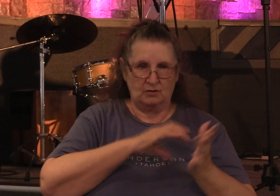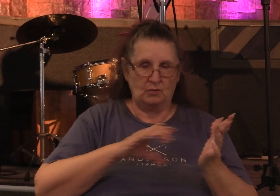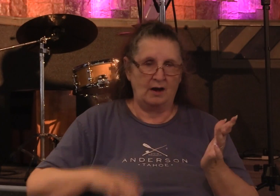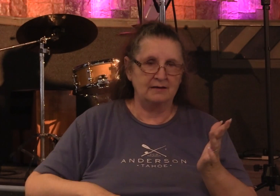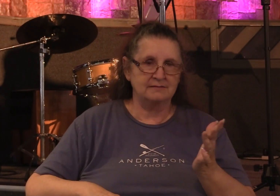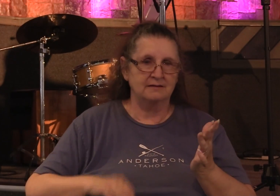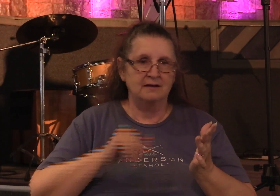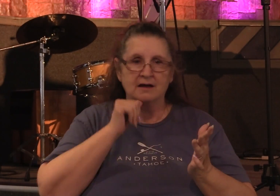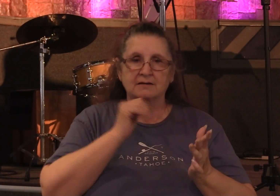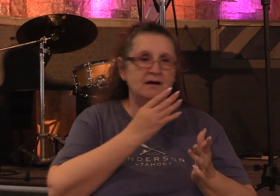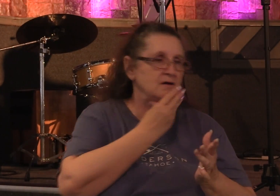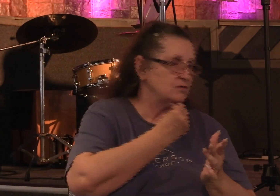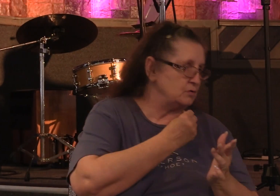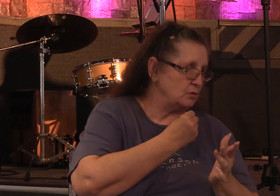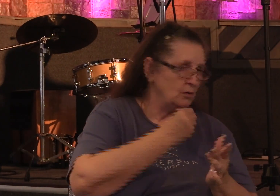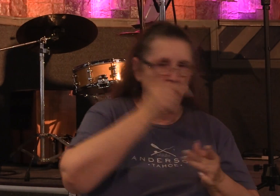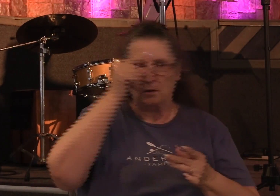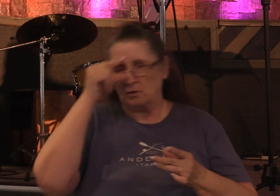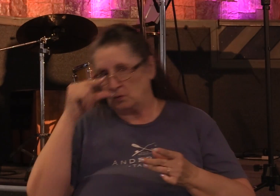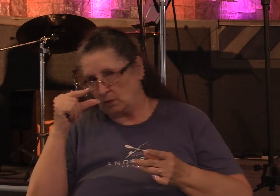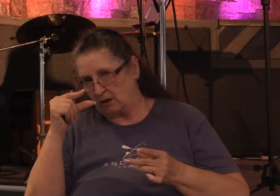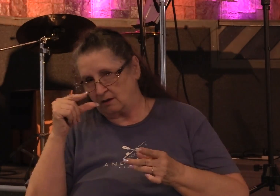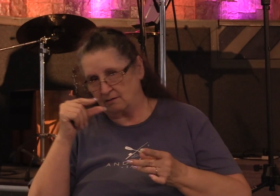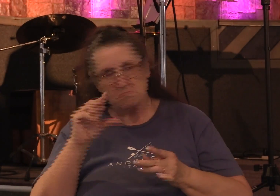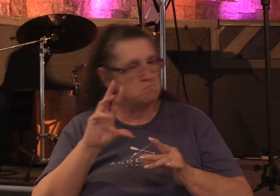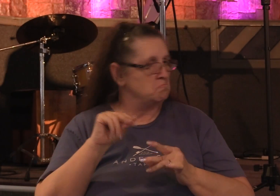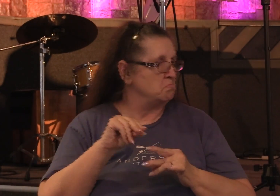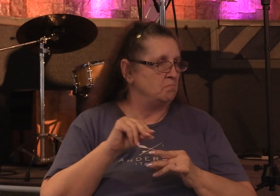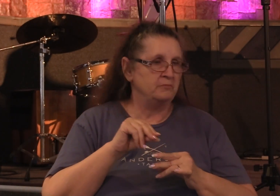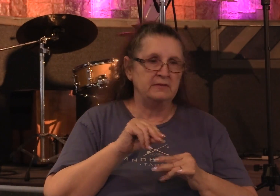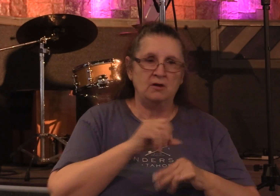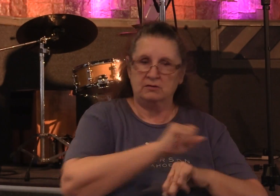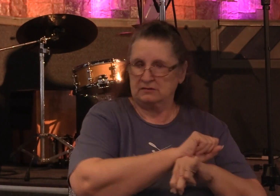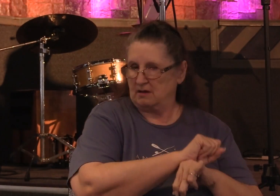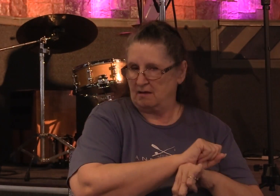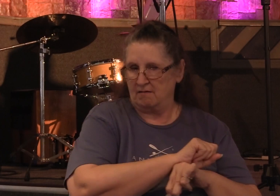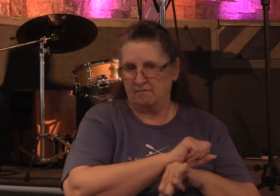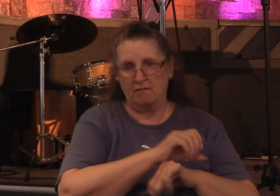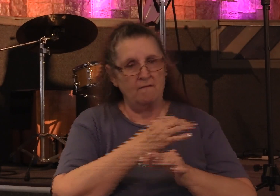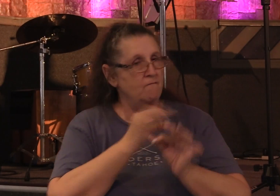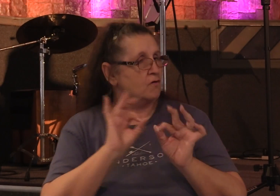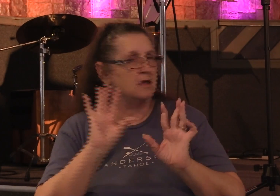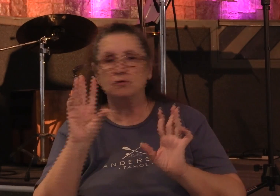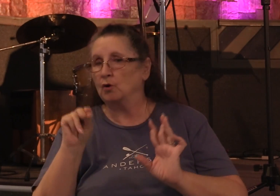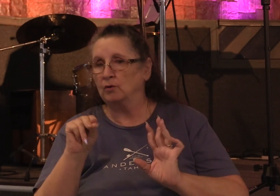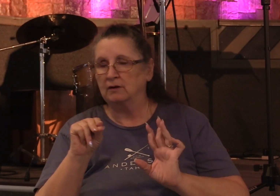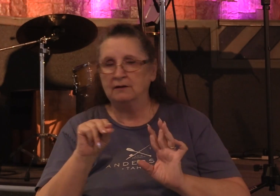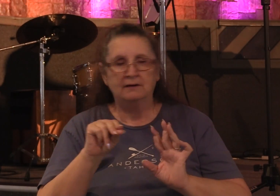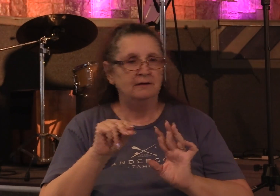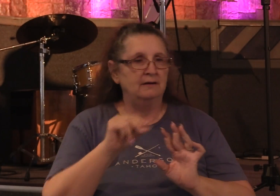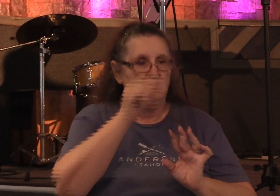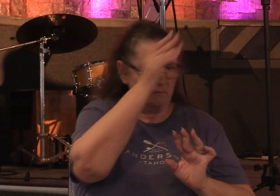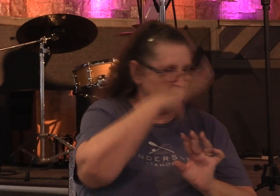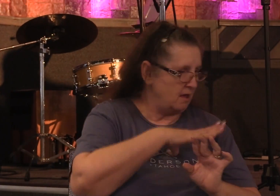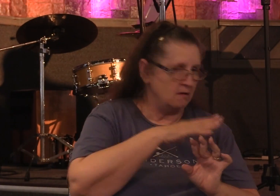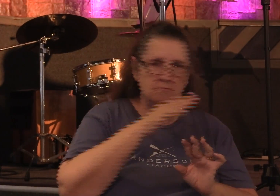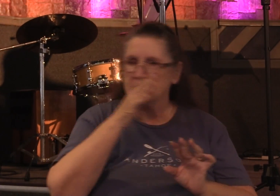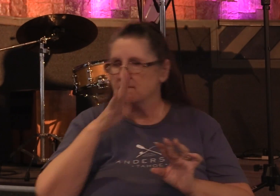neither Jew nor Greek. There is neither slave nor free. There is neither male nor female.